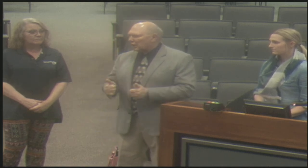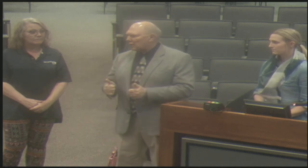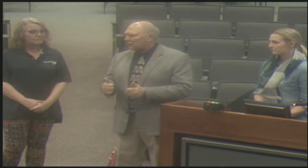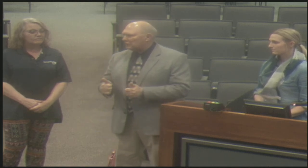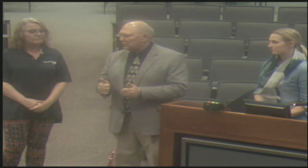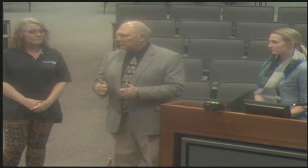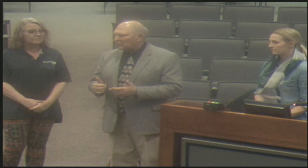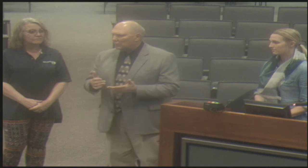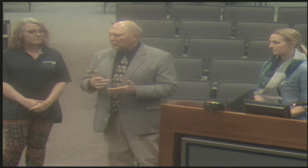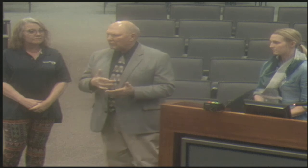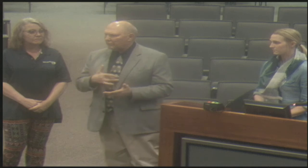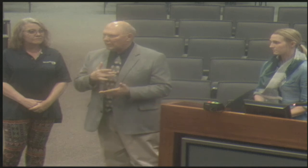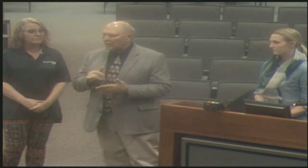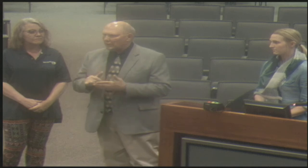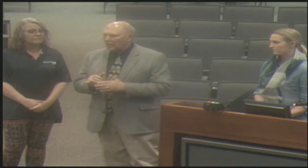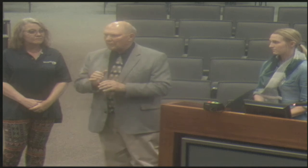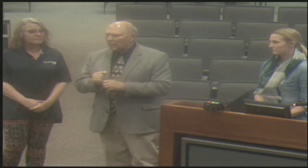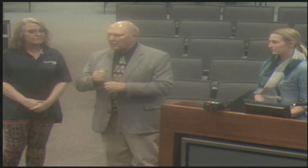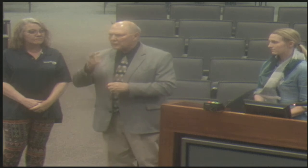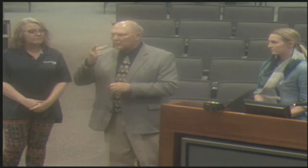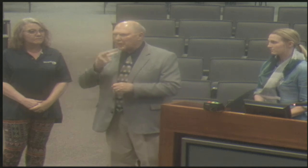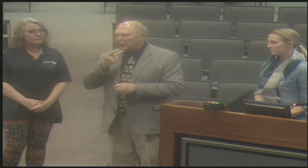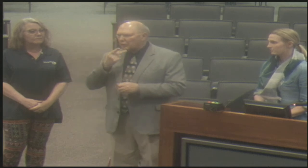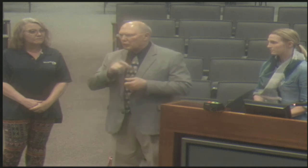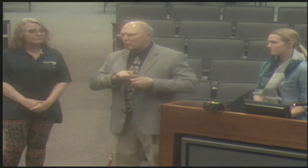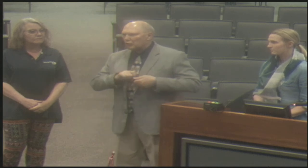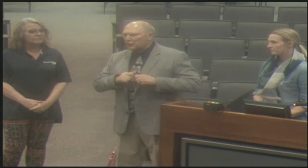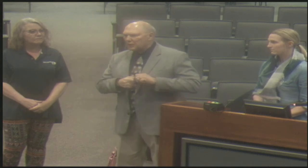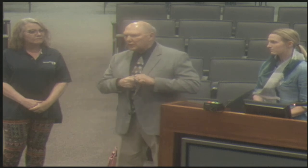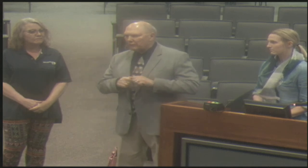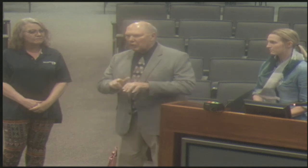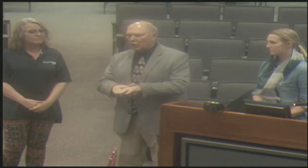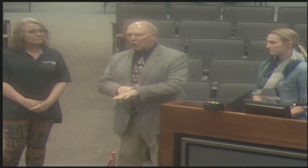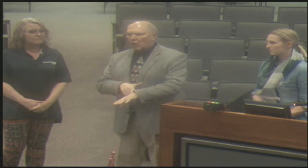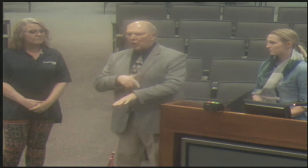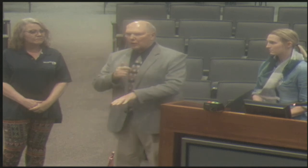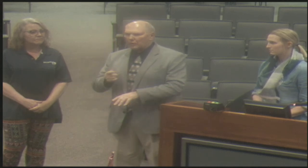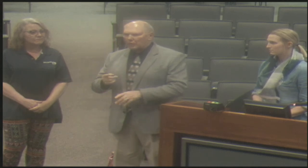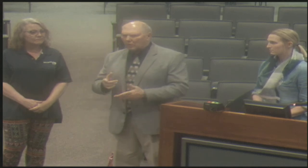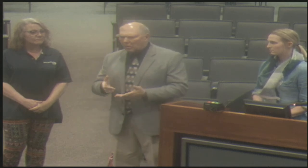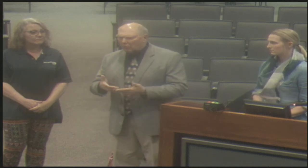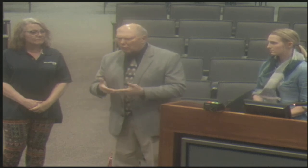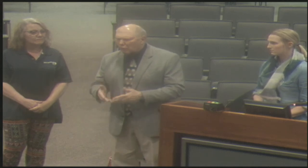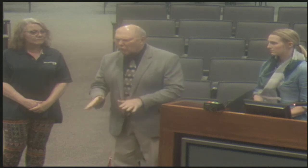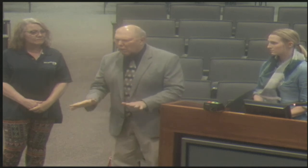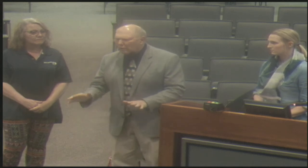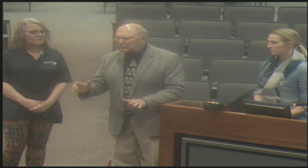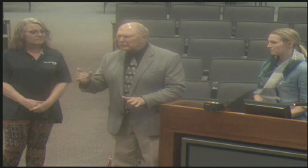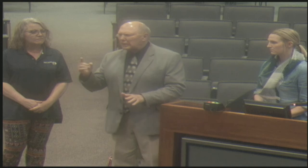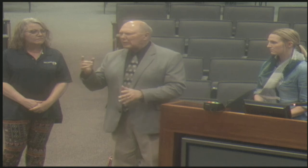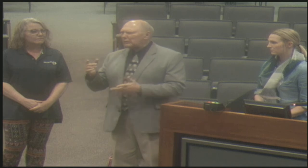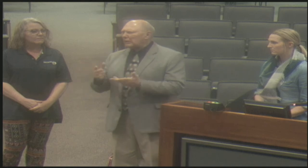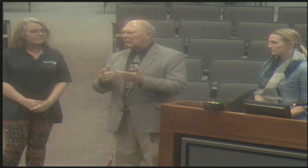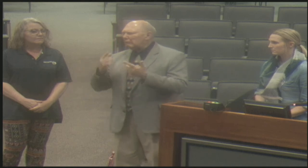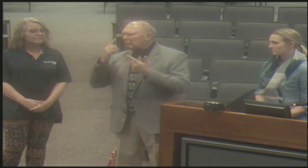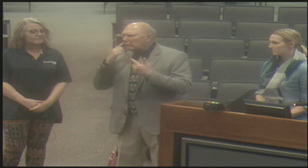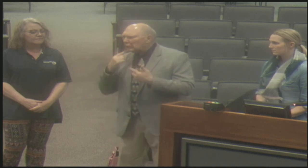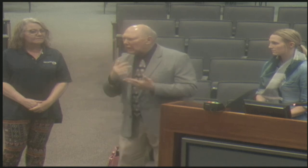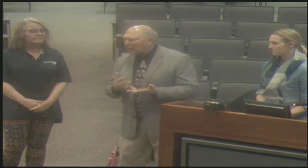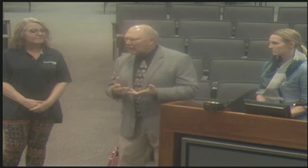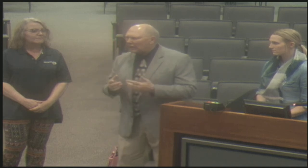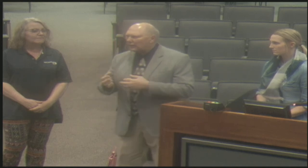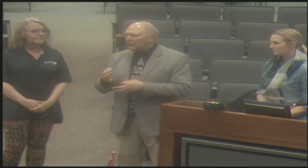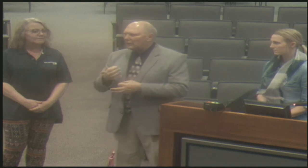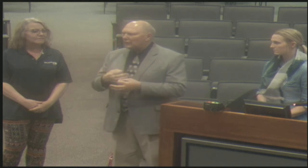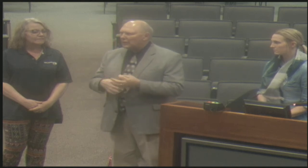We do not support the, the use of the term hearing loss because that makes parents grieve longer, uh, because they see